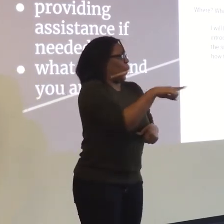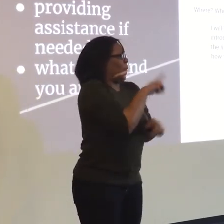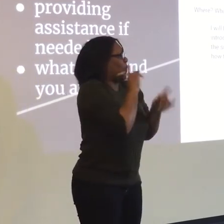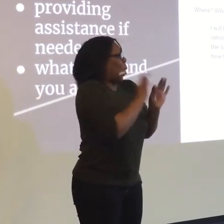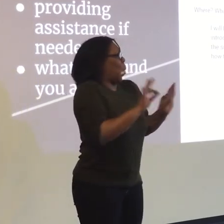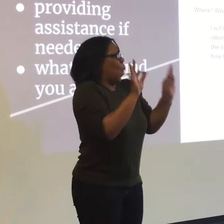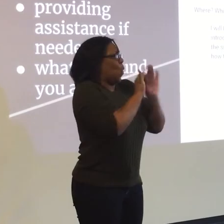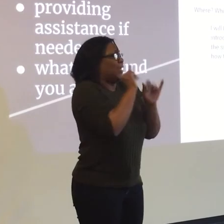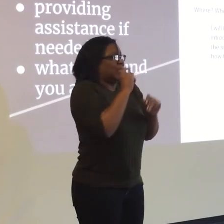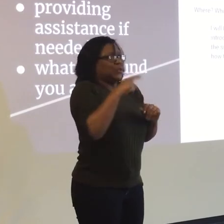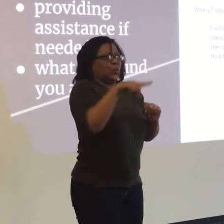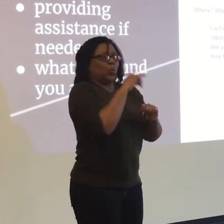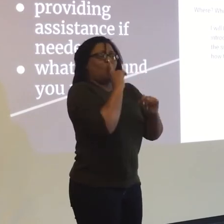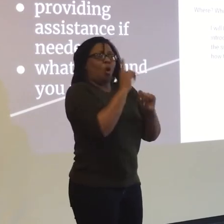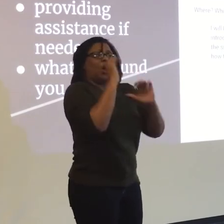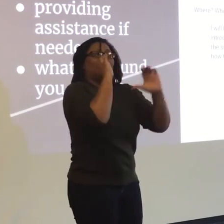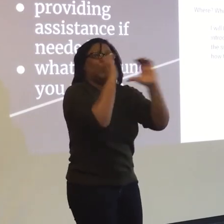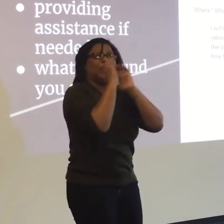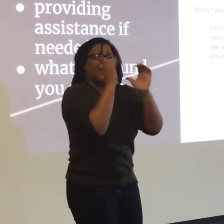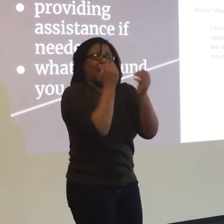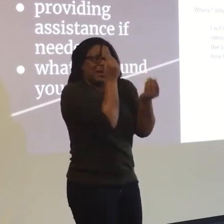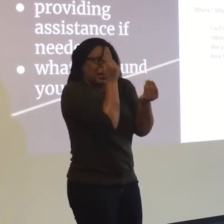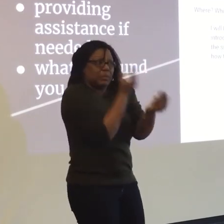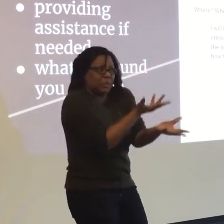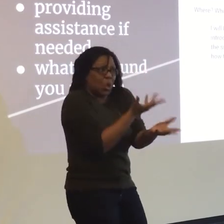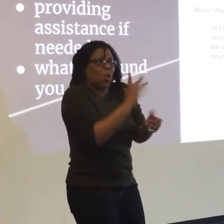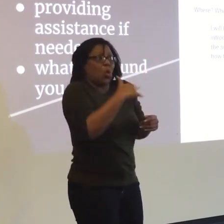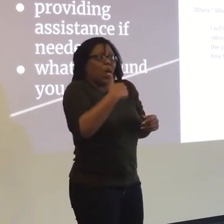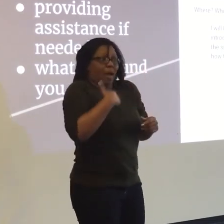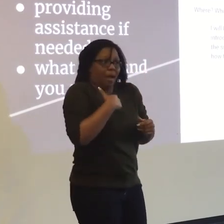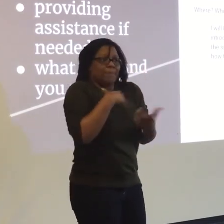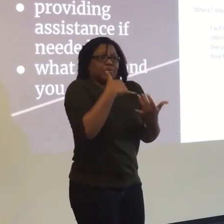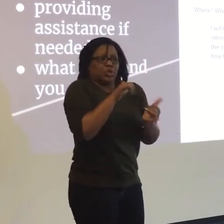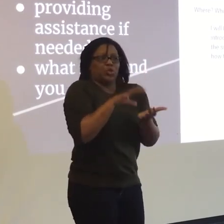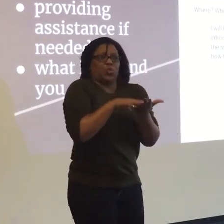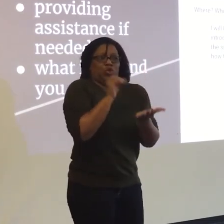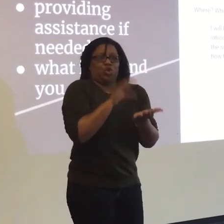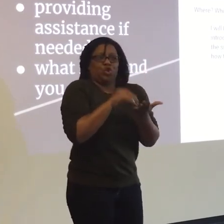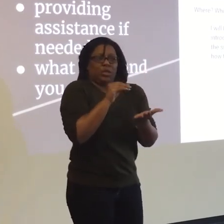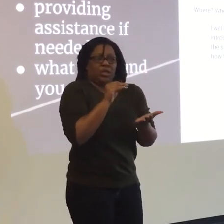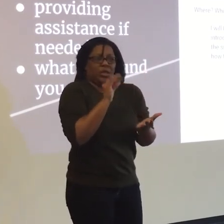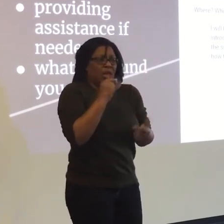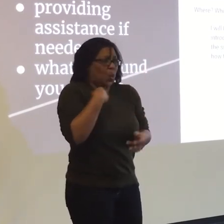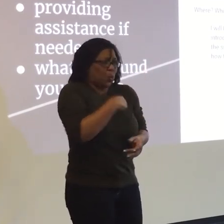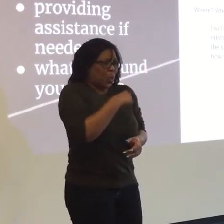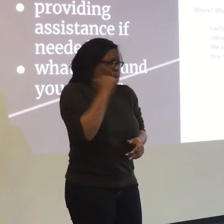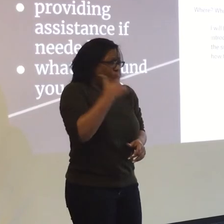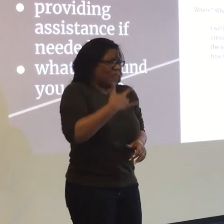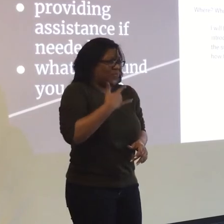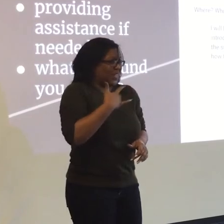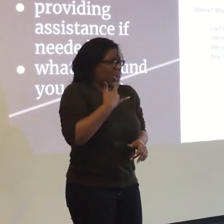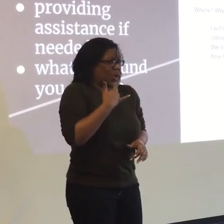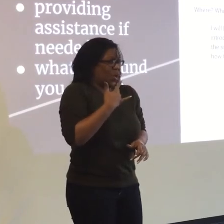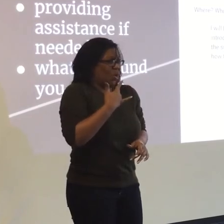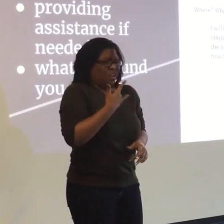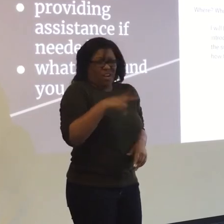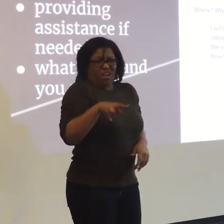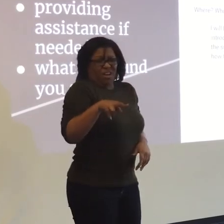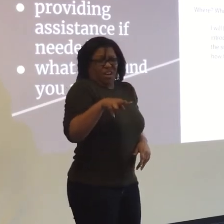well. So, we're working together with each other, even though it is our first time leading. So, we're still learning. Um, we won't feel,